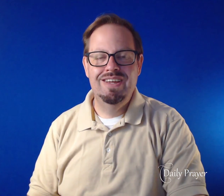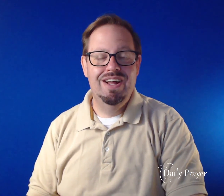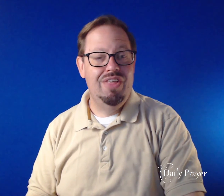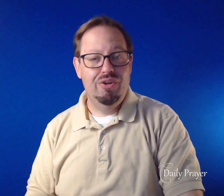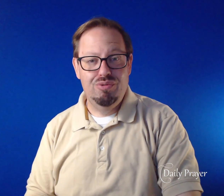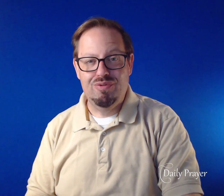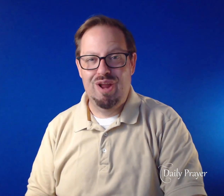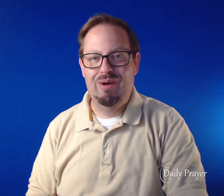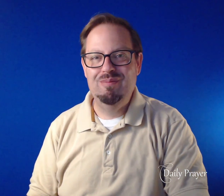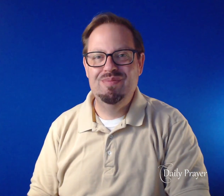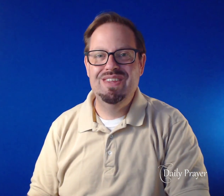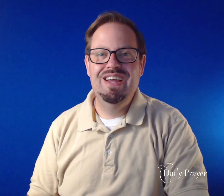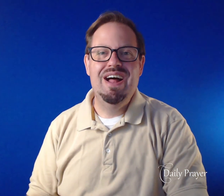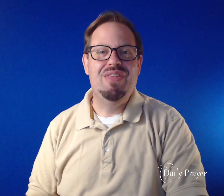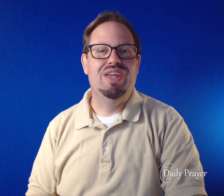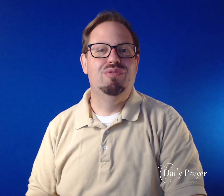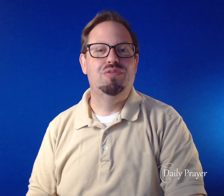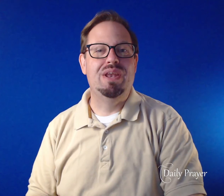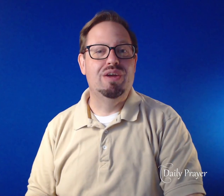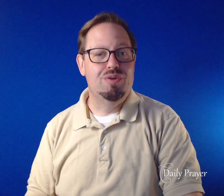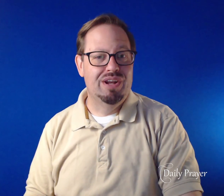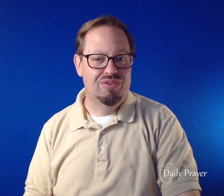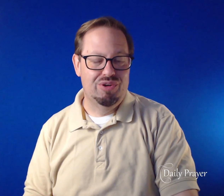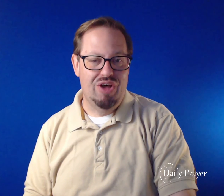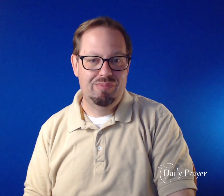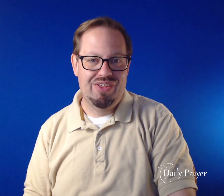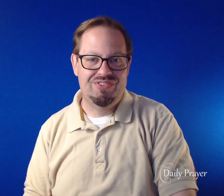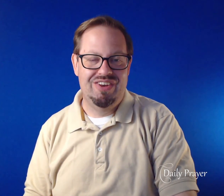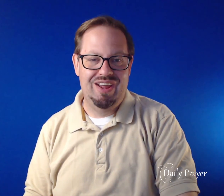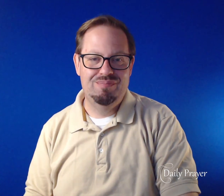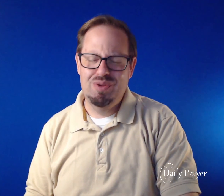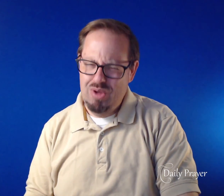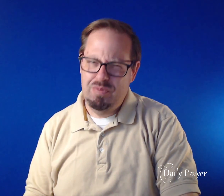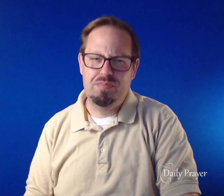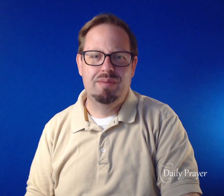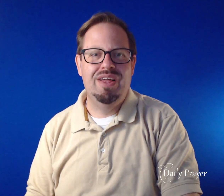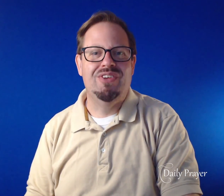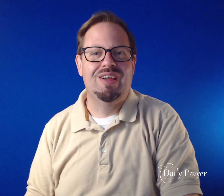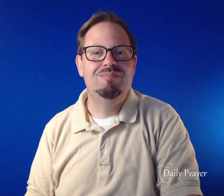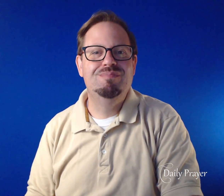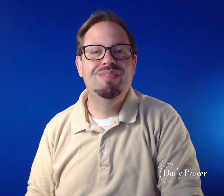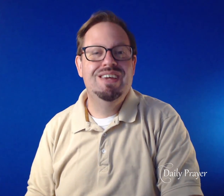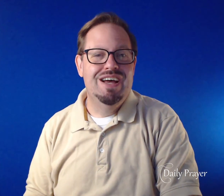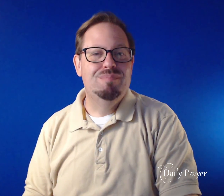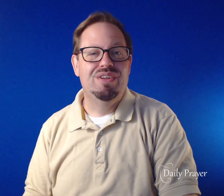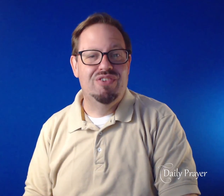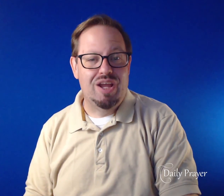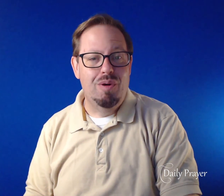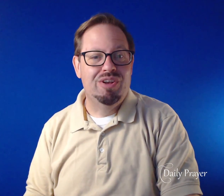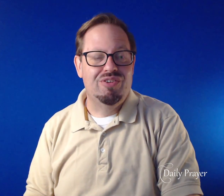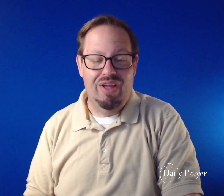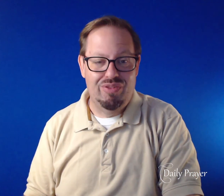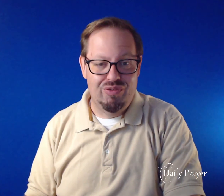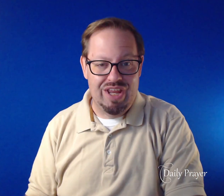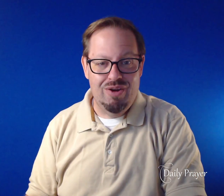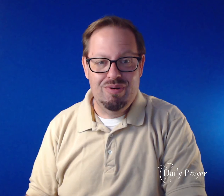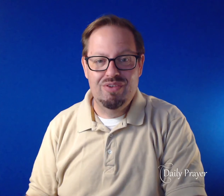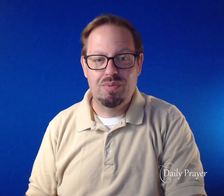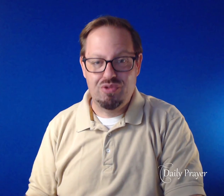That'll do it for now. Thank you for spending a few minutes of your time with us today. We hope it's been a blessing. Please take a moment to like this video, subscribe